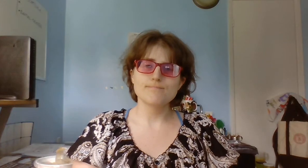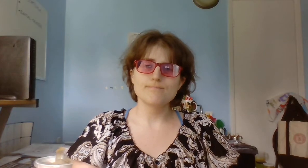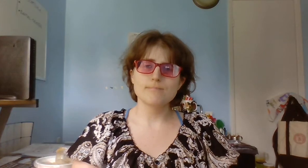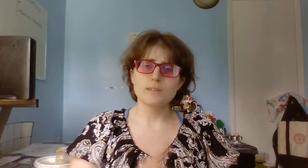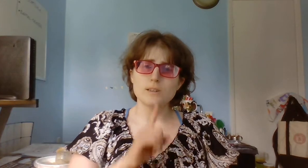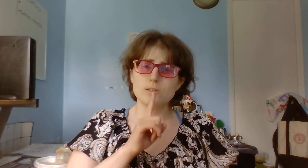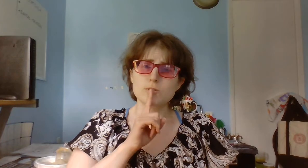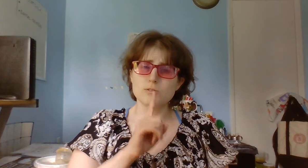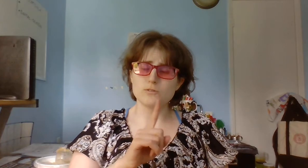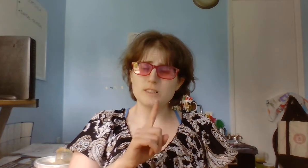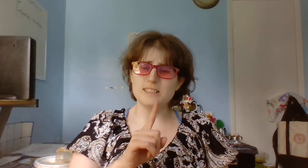So, ready?